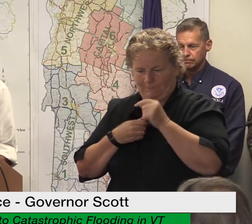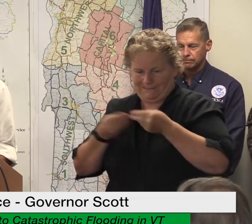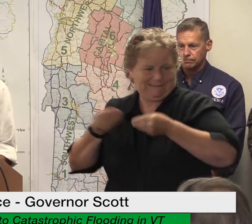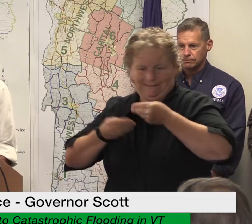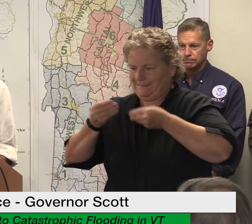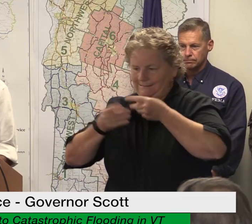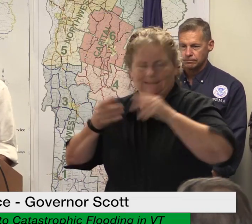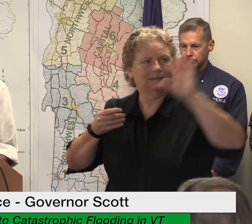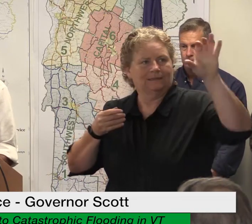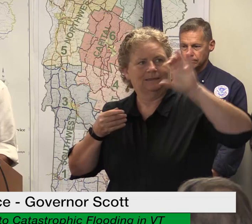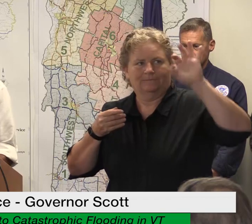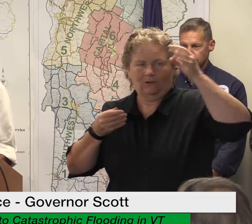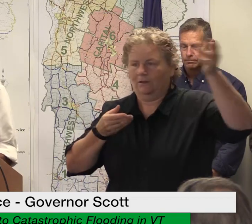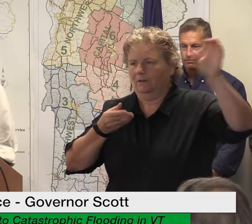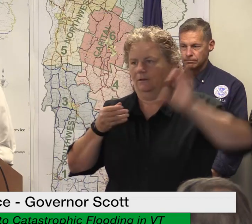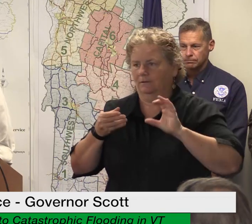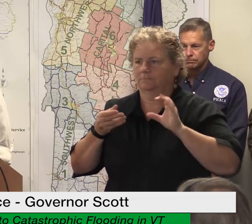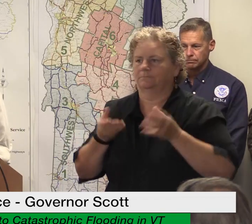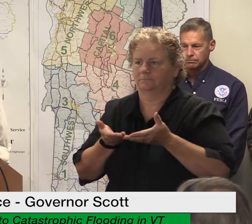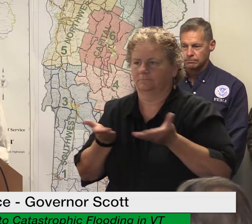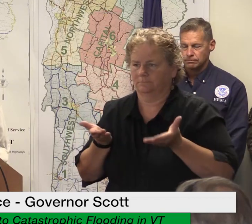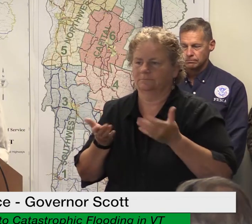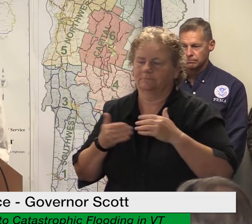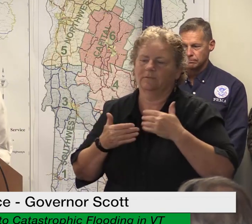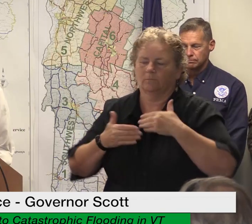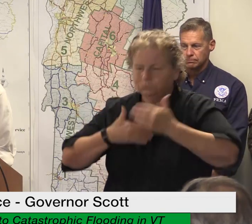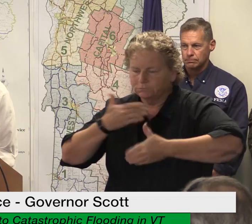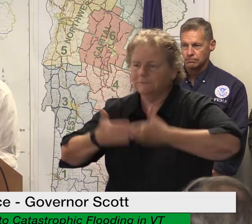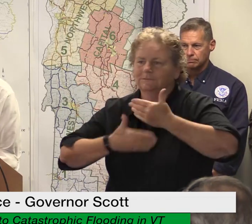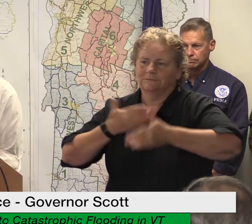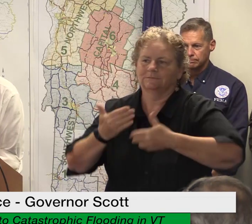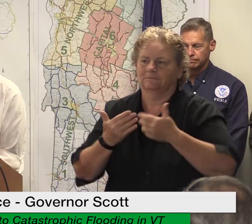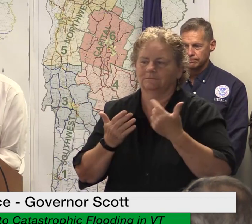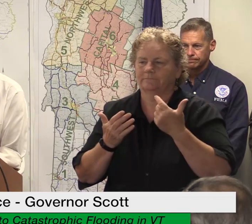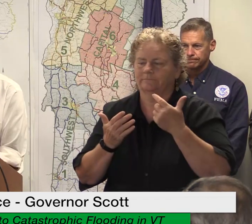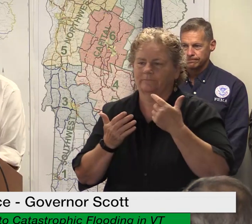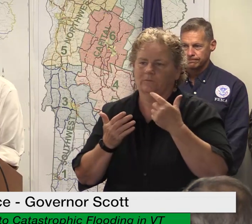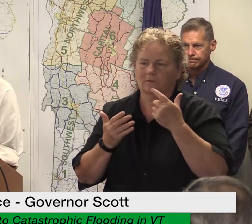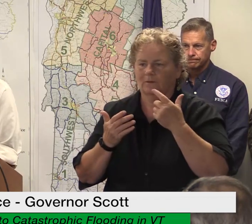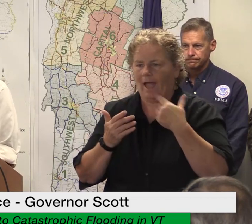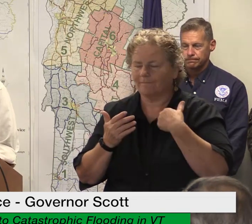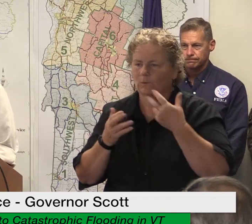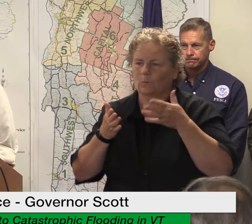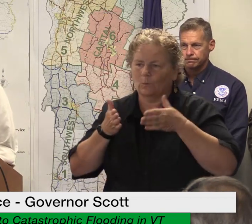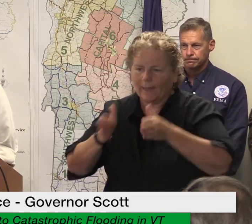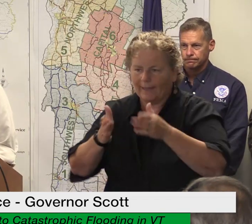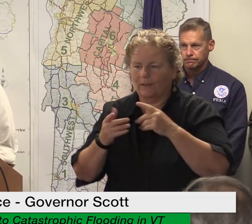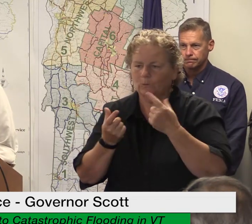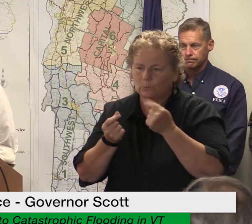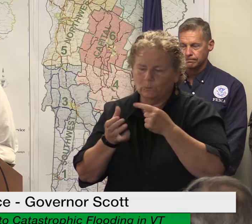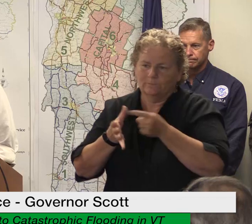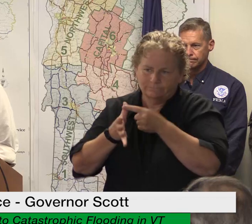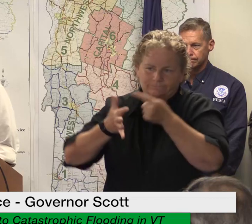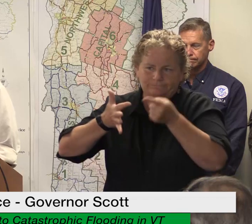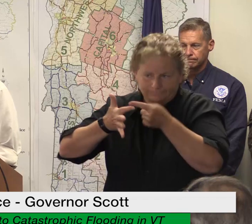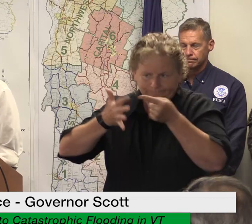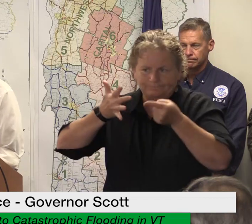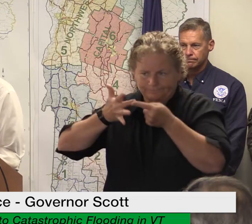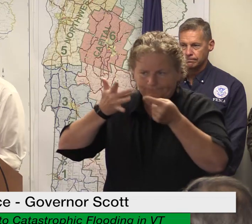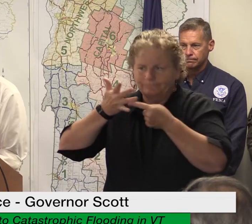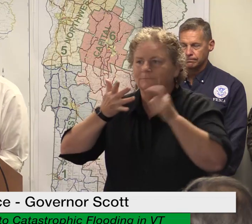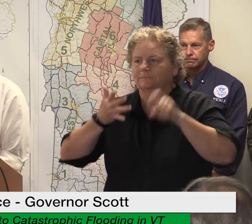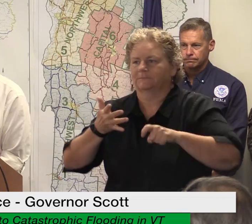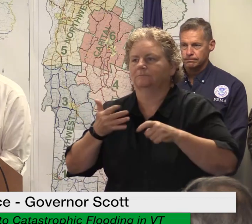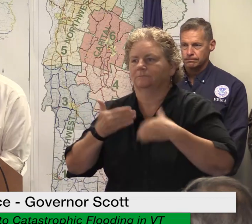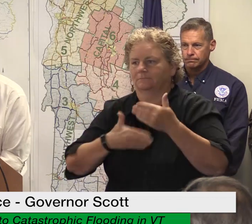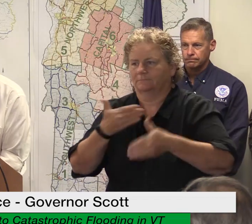next thousands of vermonters continue to step up to volunteer and offer a helping hand we need